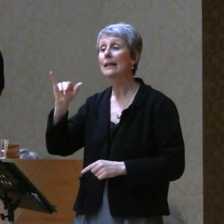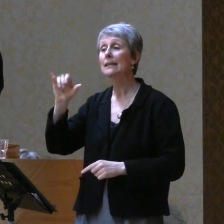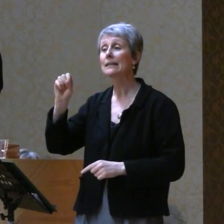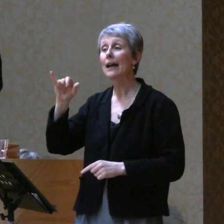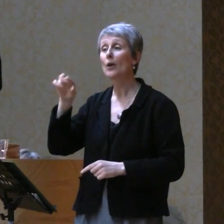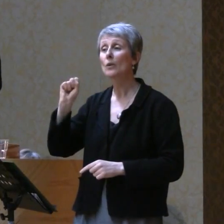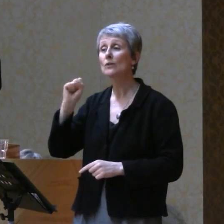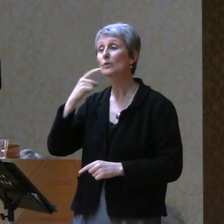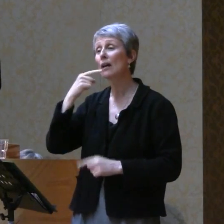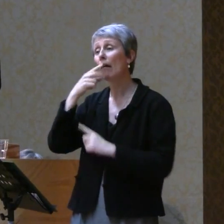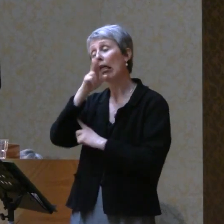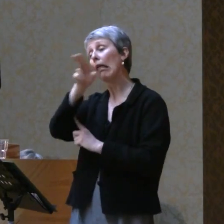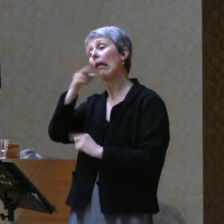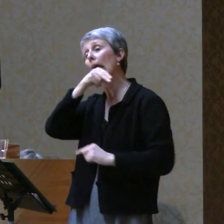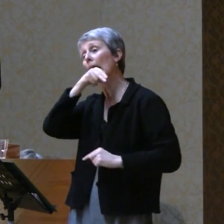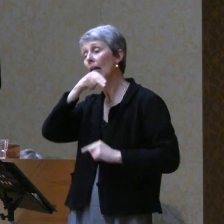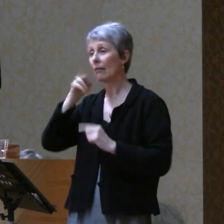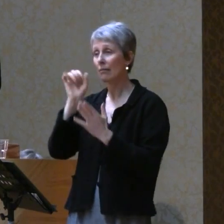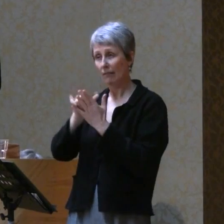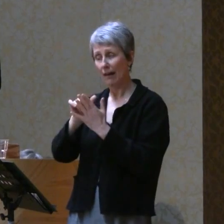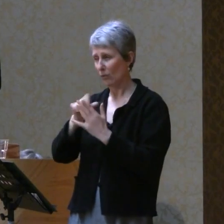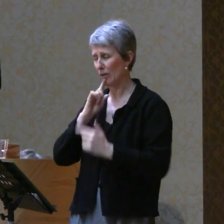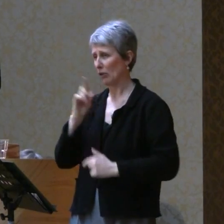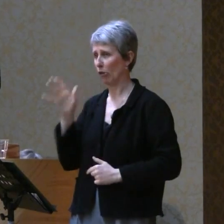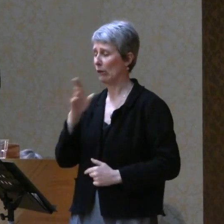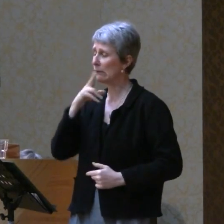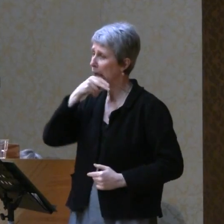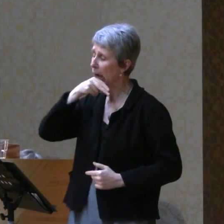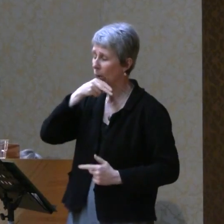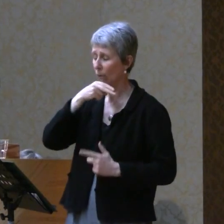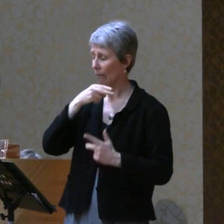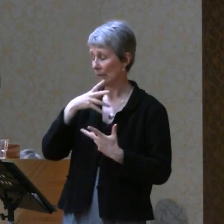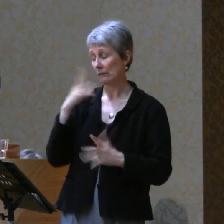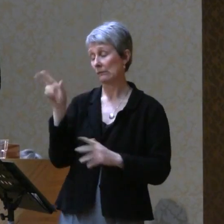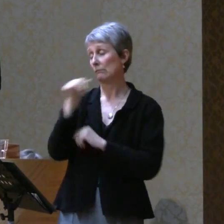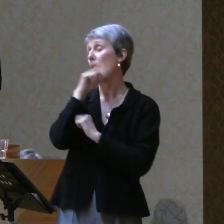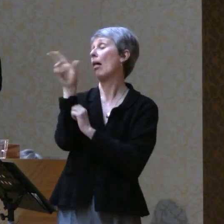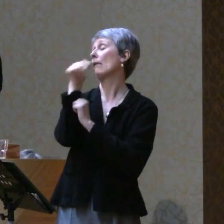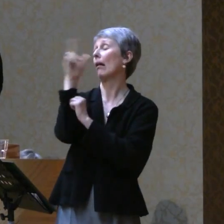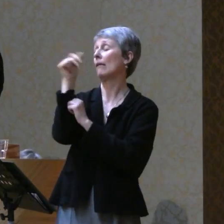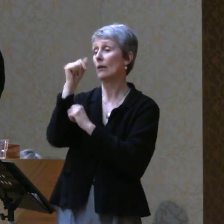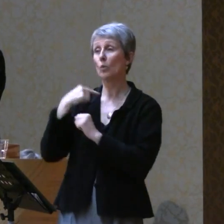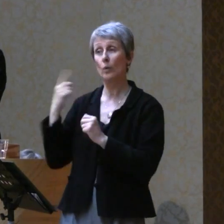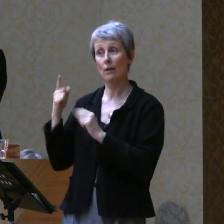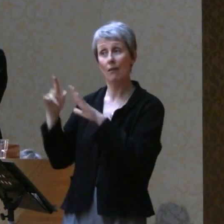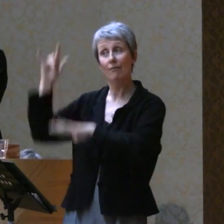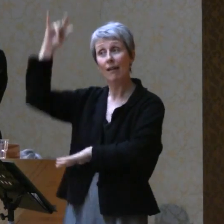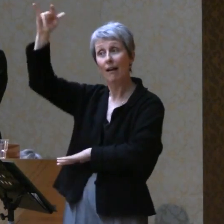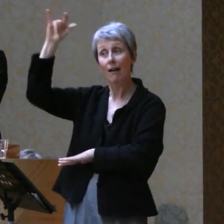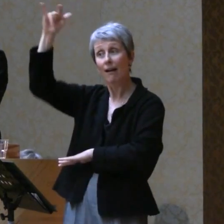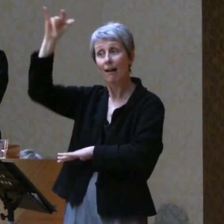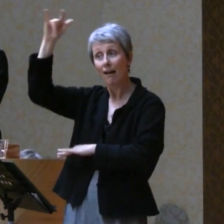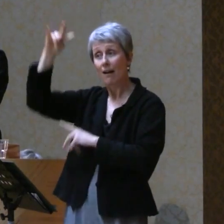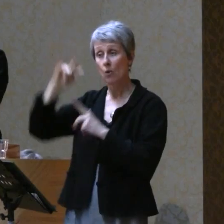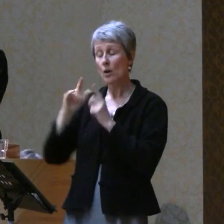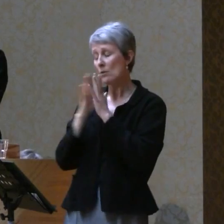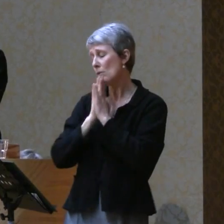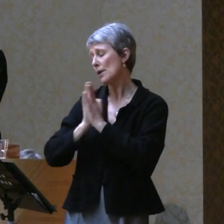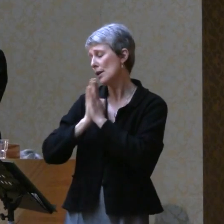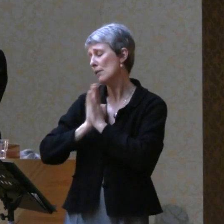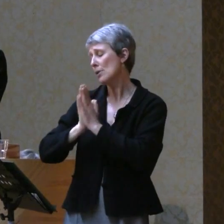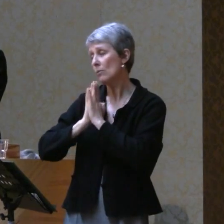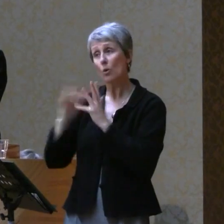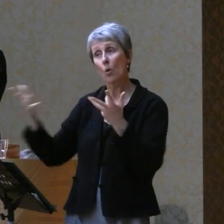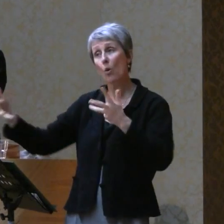led a prayer for a pop culture character with a tongue that needs an exorcism at 10,000 miles above the earth.